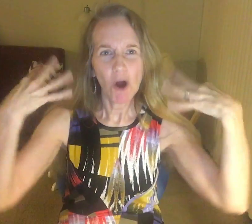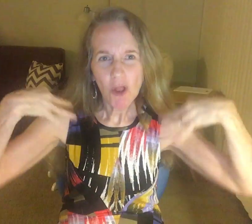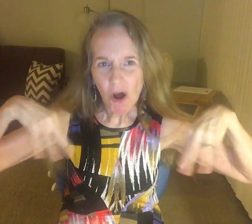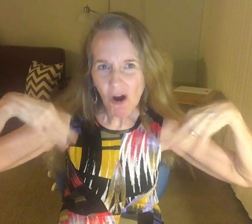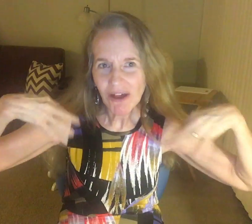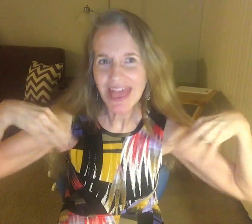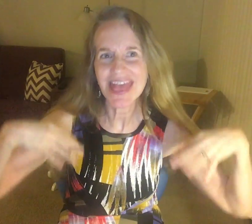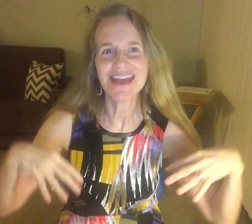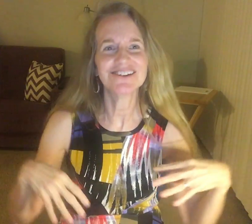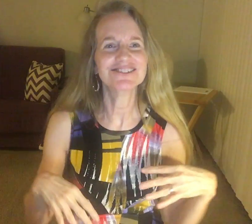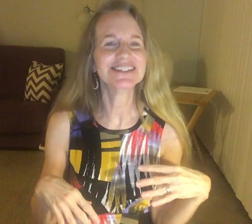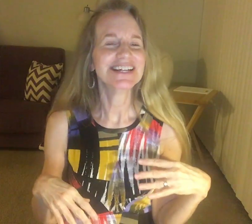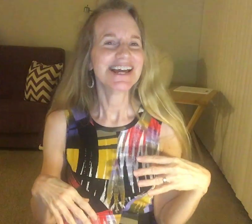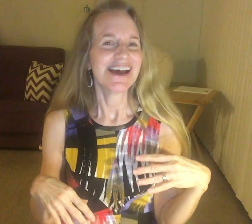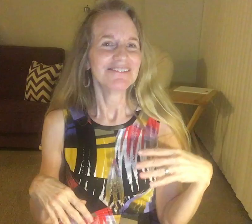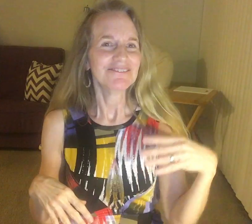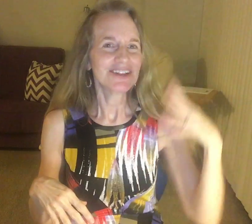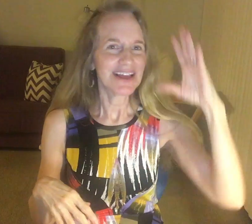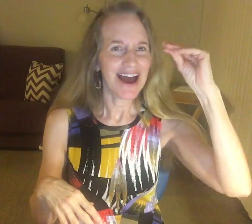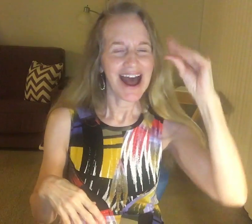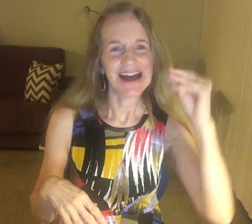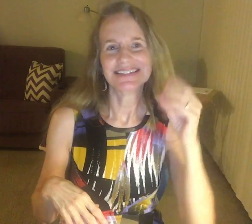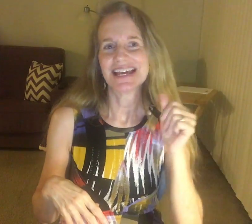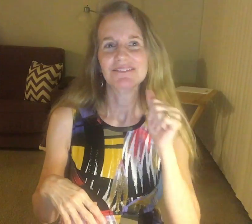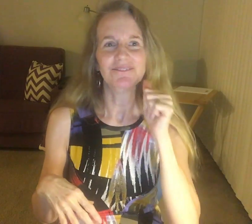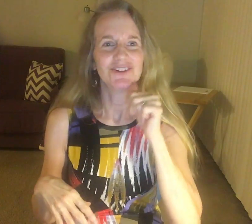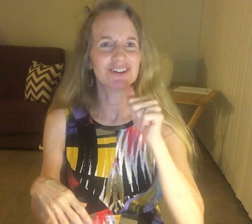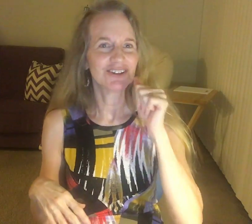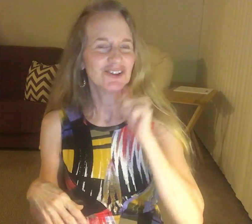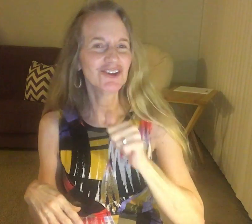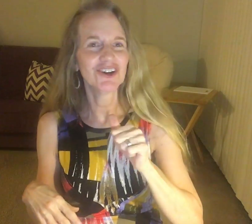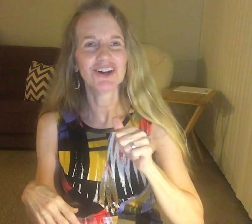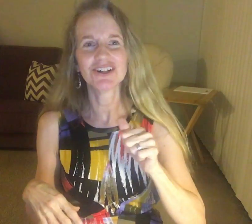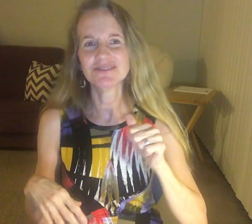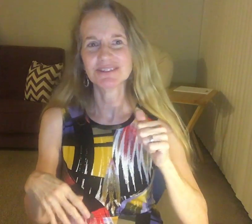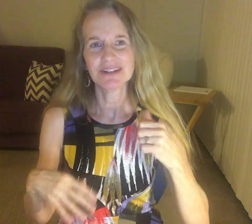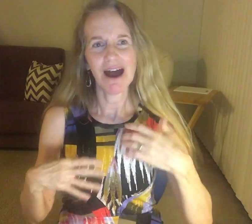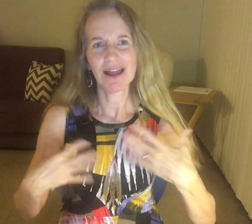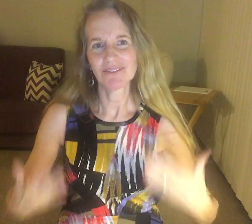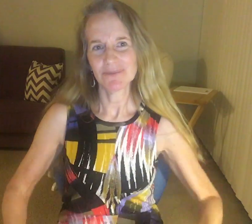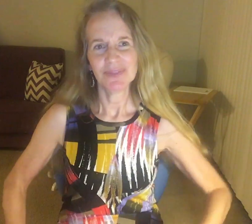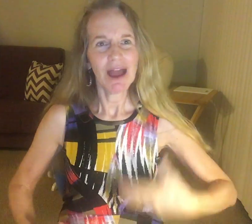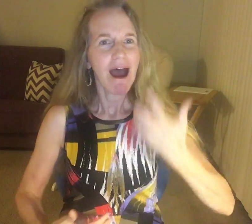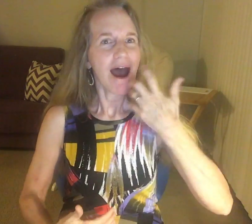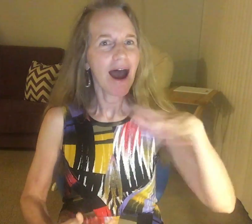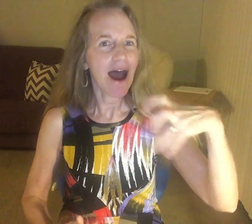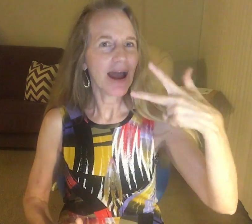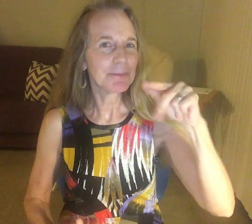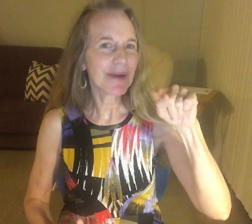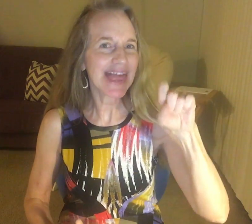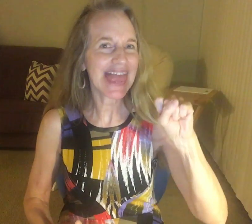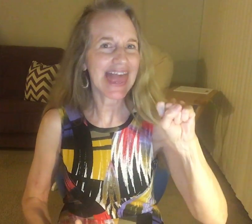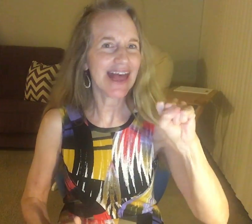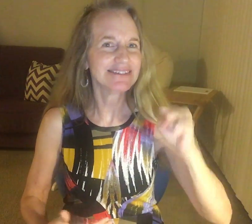straw hands, the guys, the girls, a lot of them hot pants,